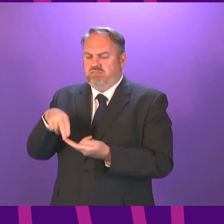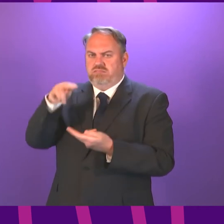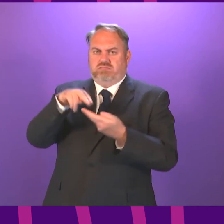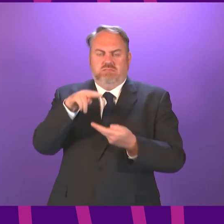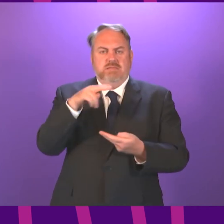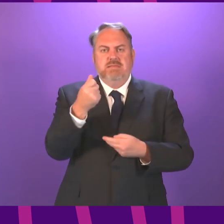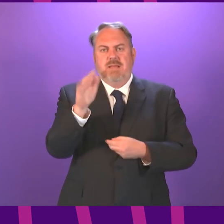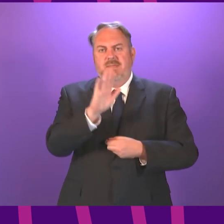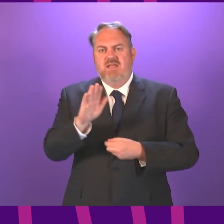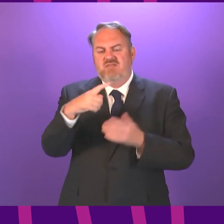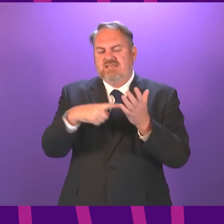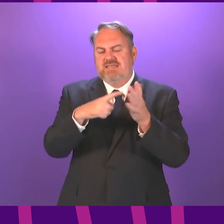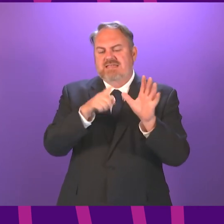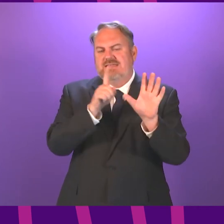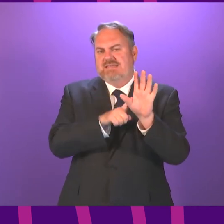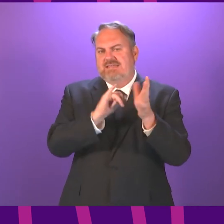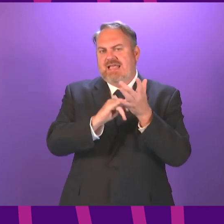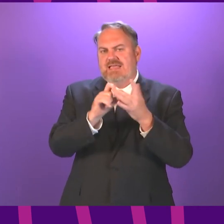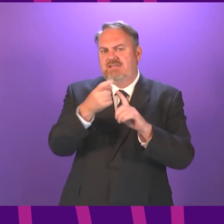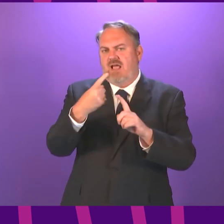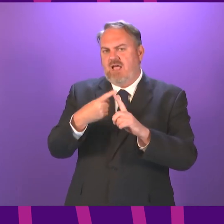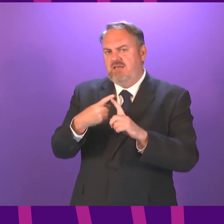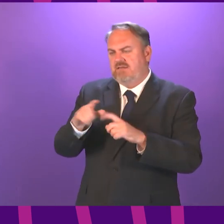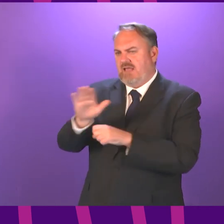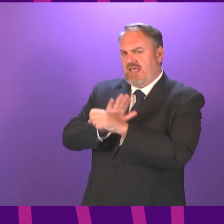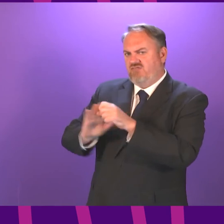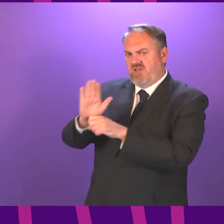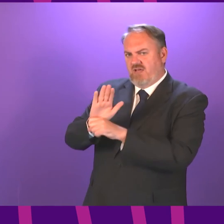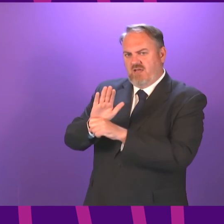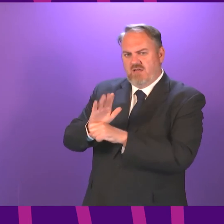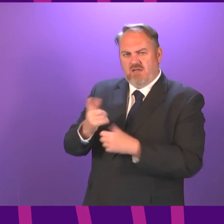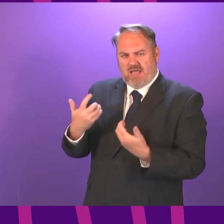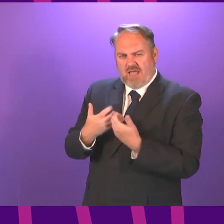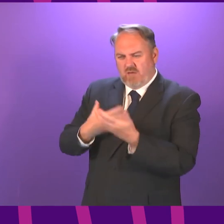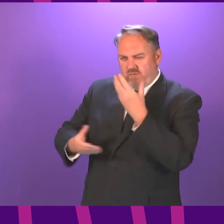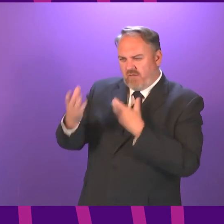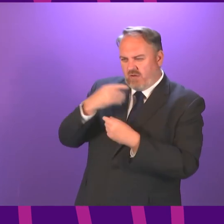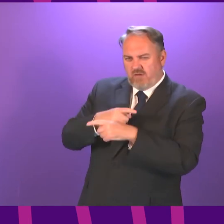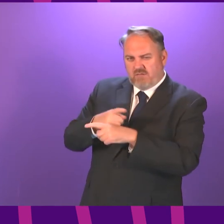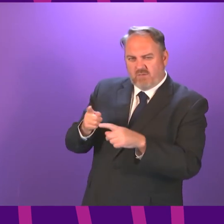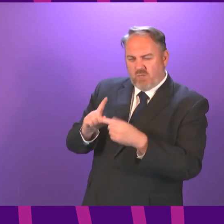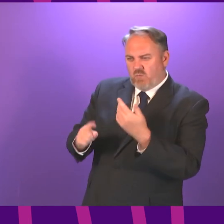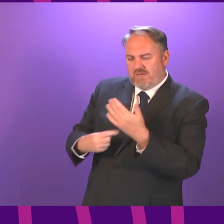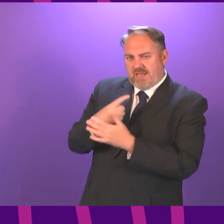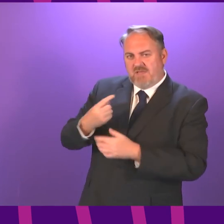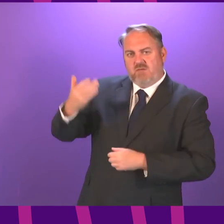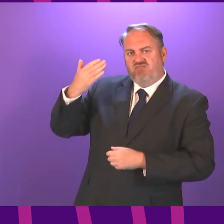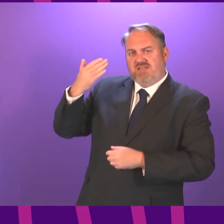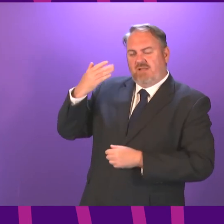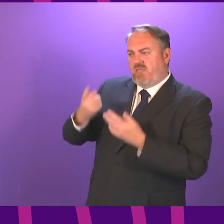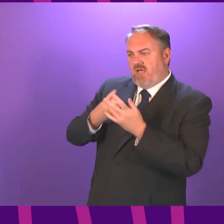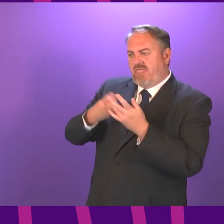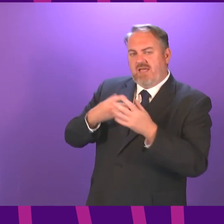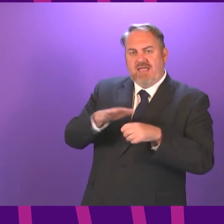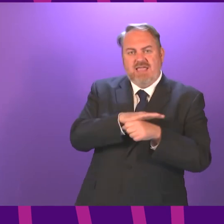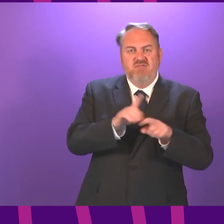Tayside can the First Minister advise what lessons have been learned from those areas that have recent experience of dealing with rising case numbers such as